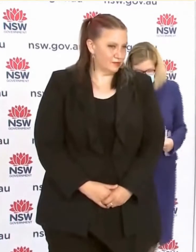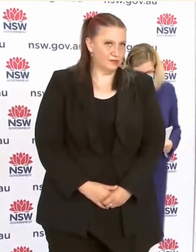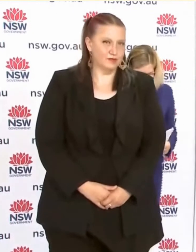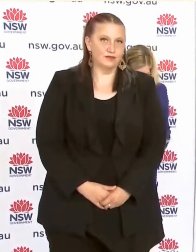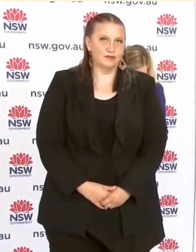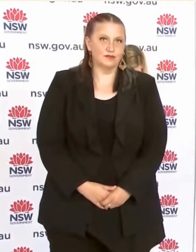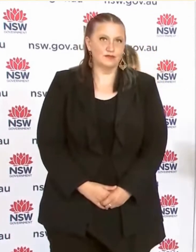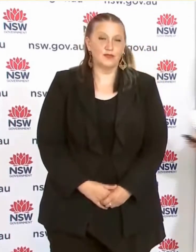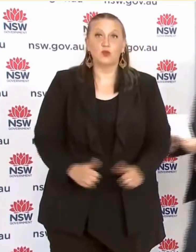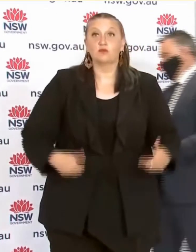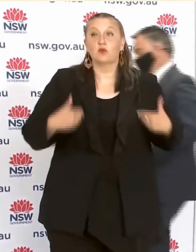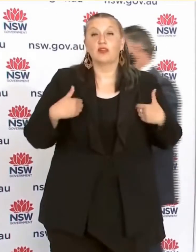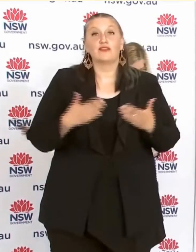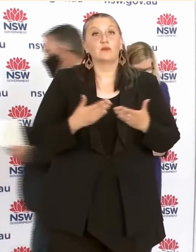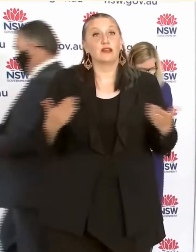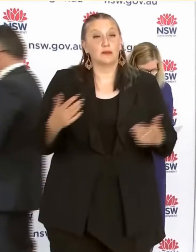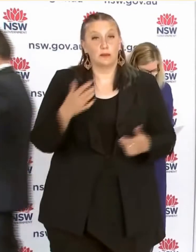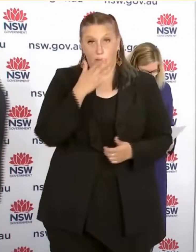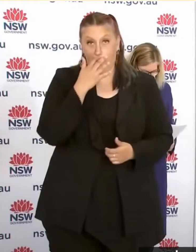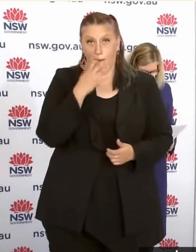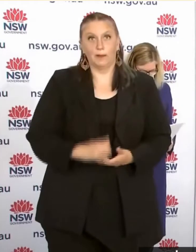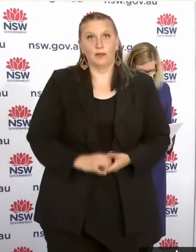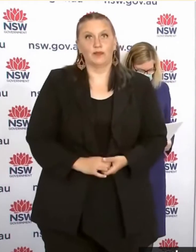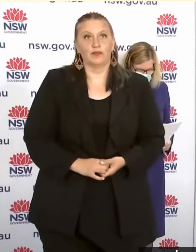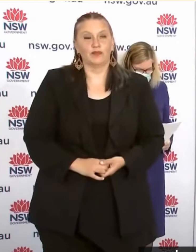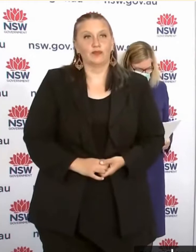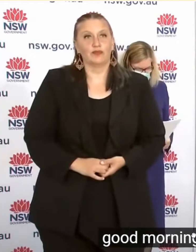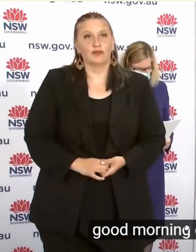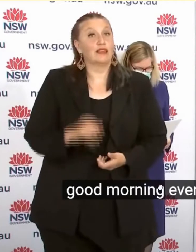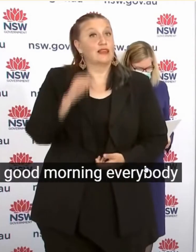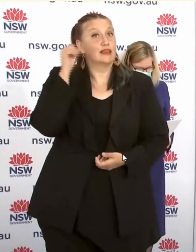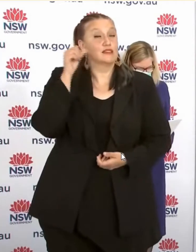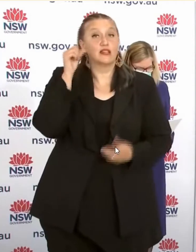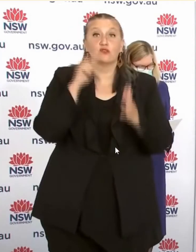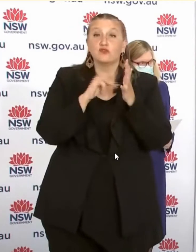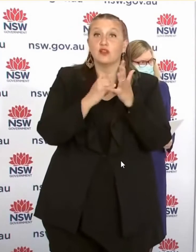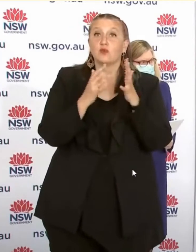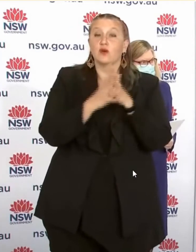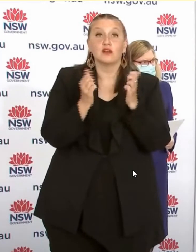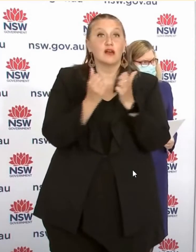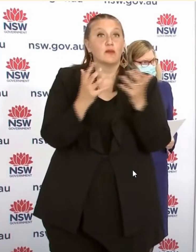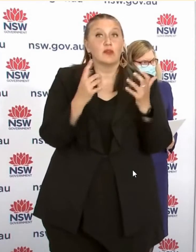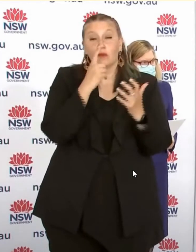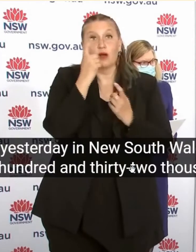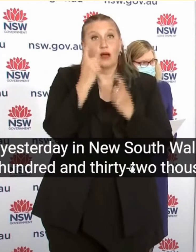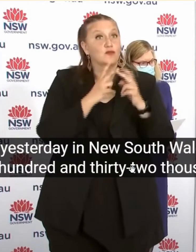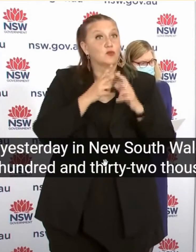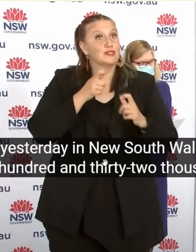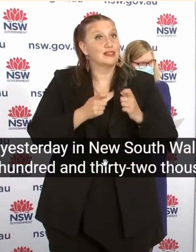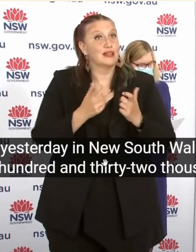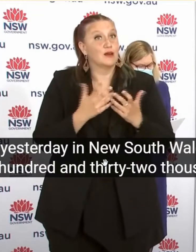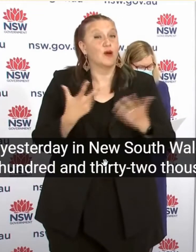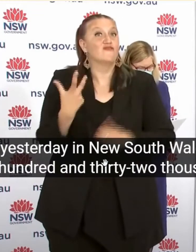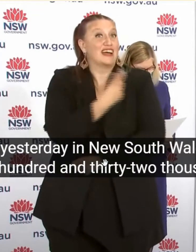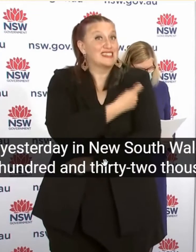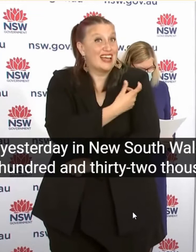Good morning everybody Yesterday in New South Wales 132,000 people came forward to get